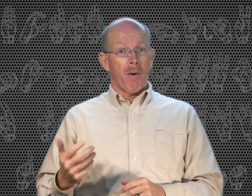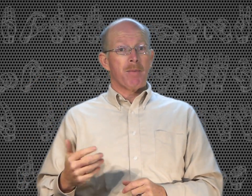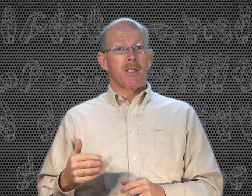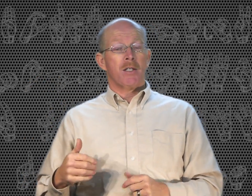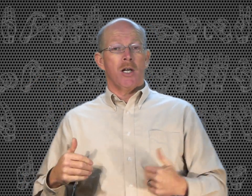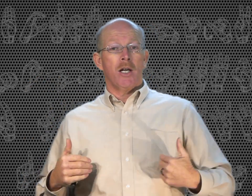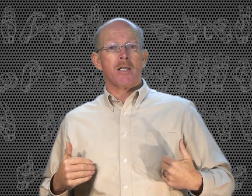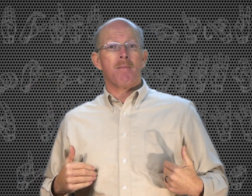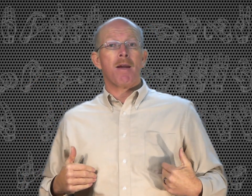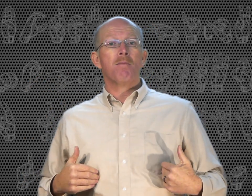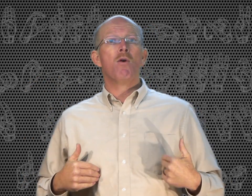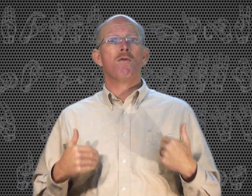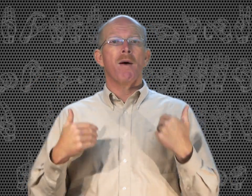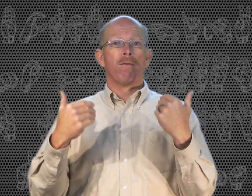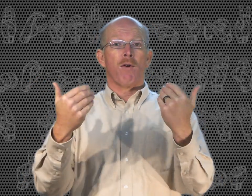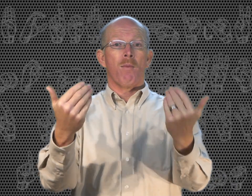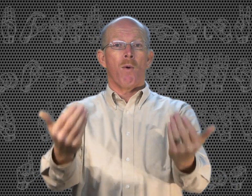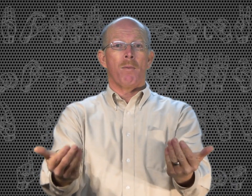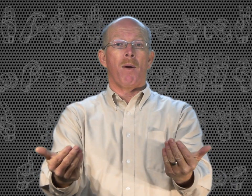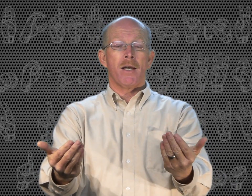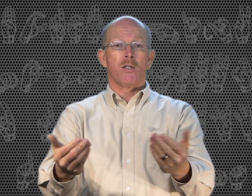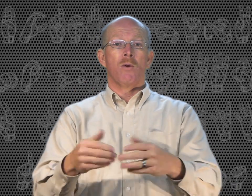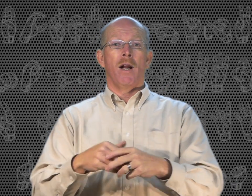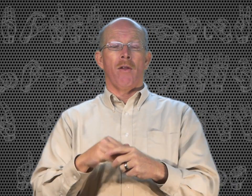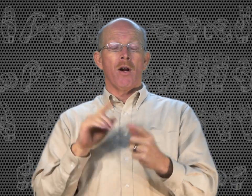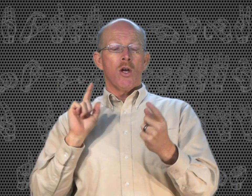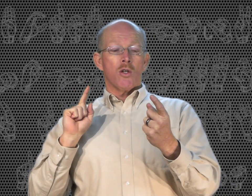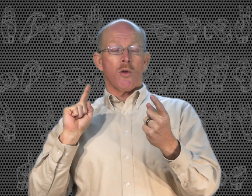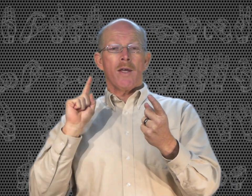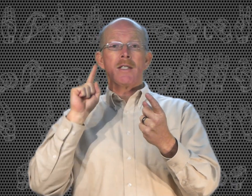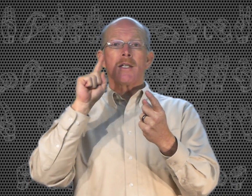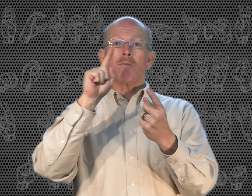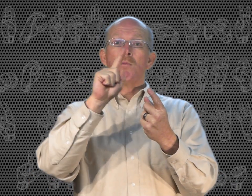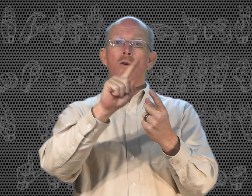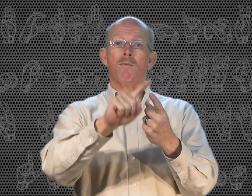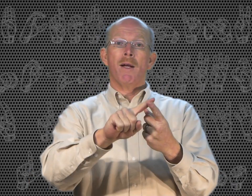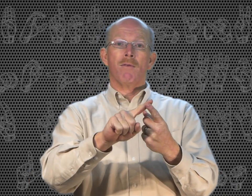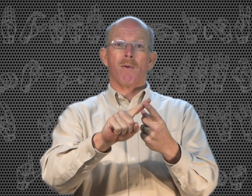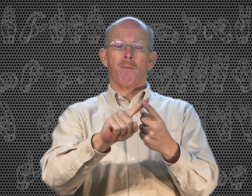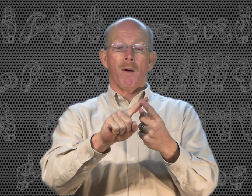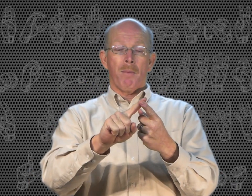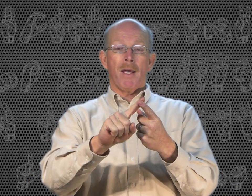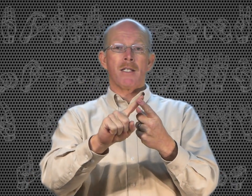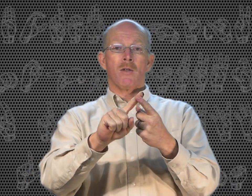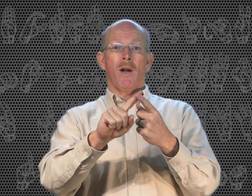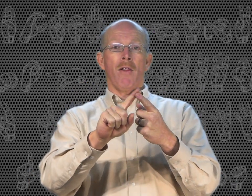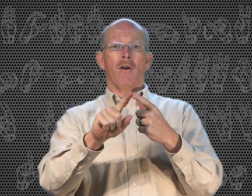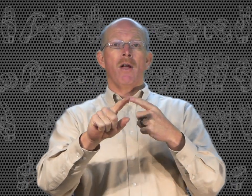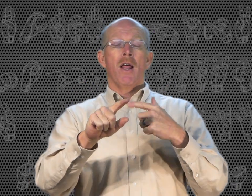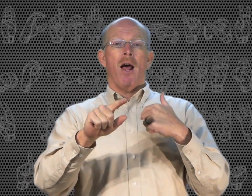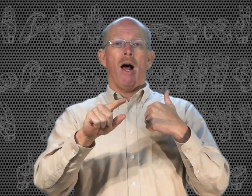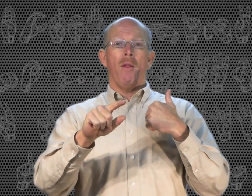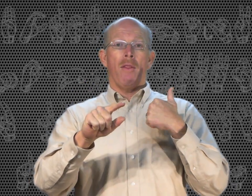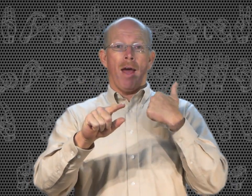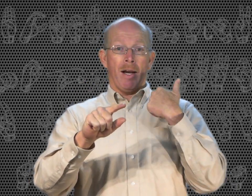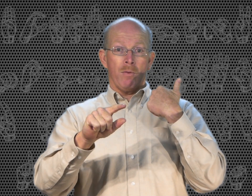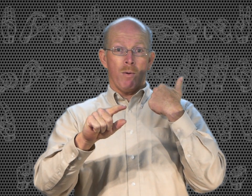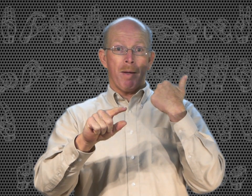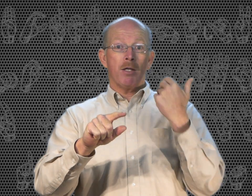preposition. It doesn't mean movement from one place to another. So, this is movement from place to another that would be